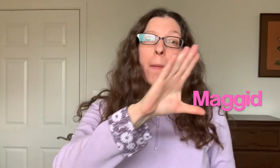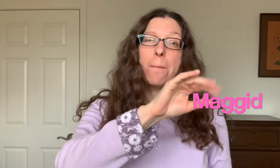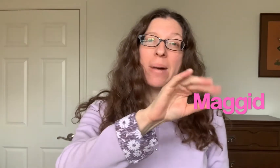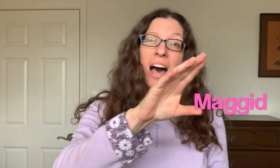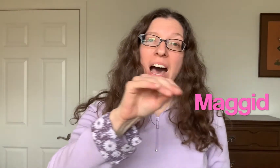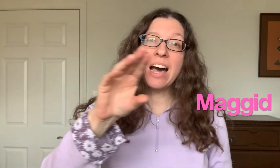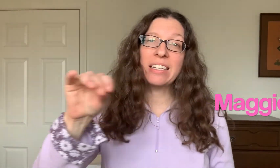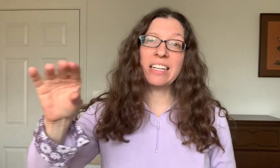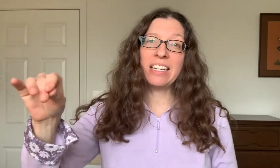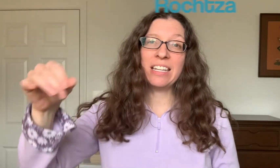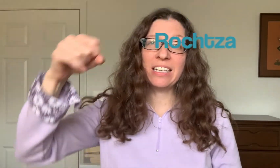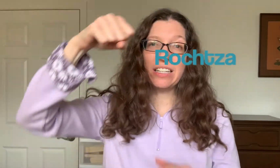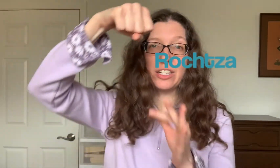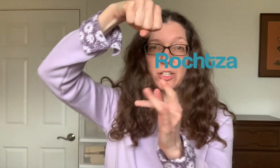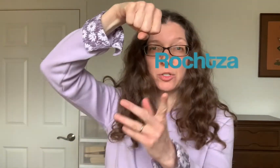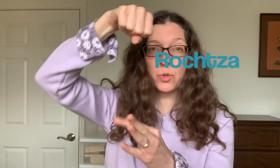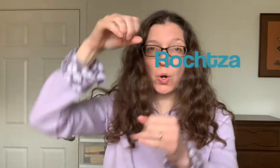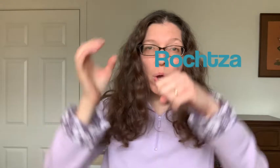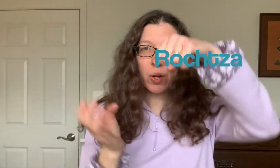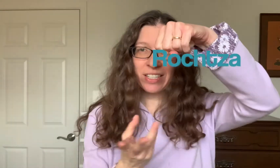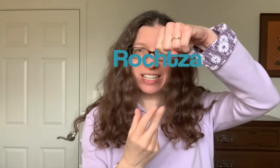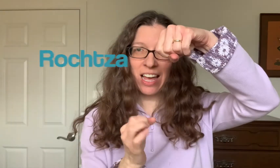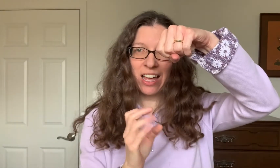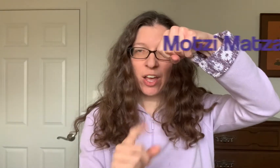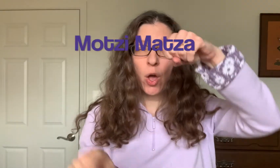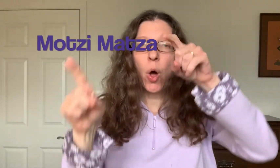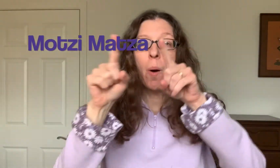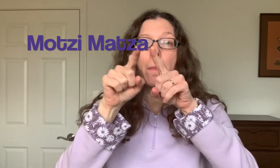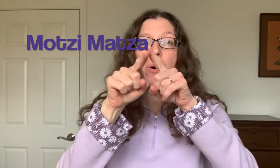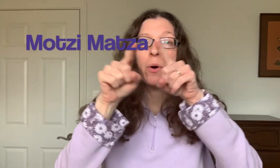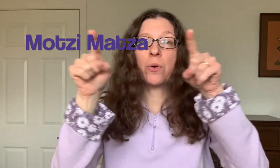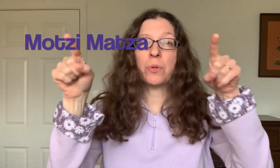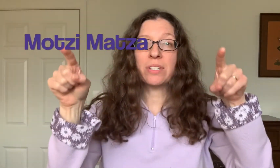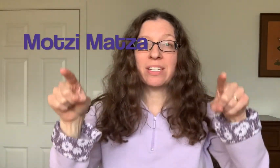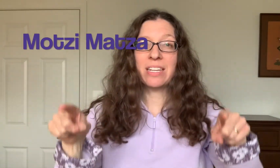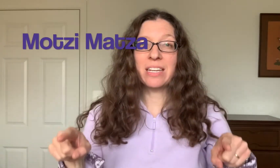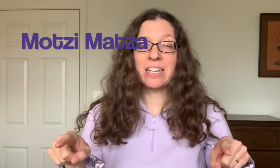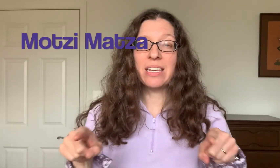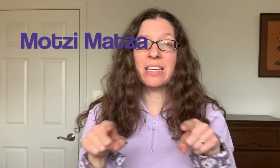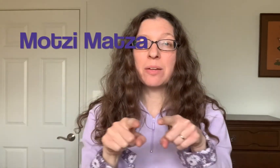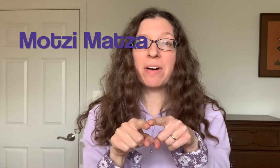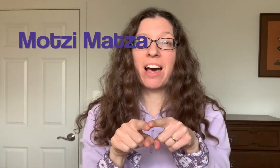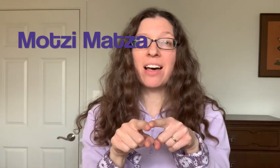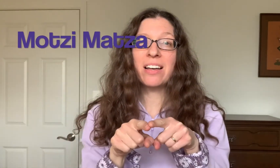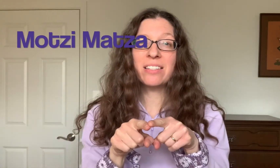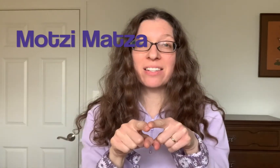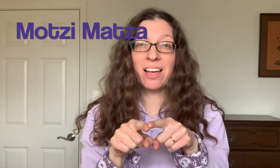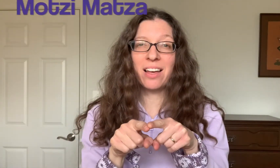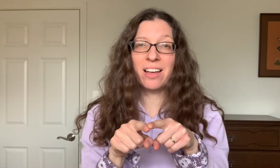Magid Ruchtsa, Motsimatsa,